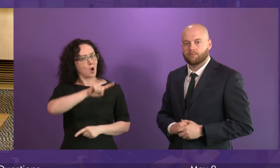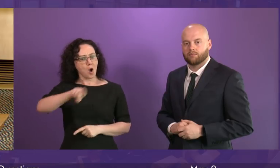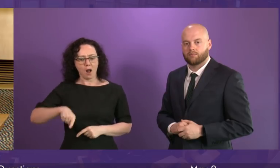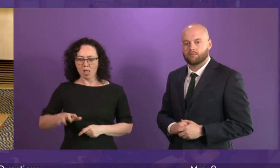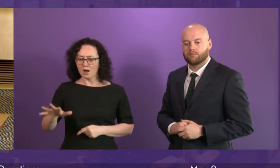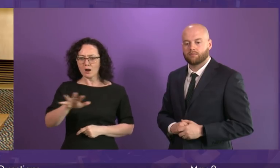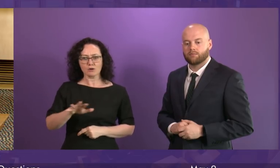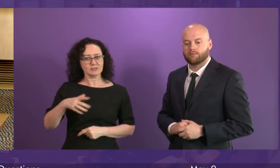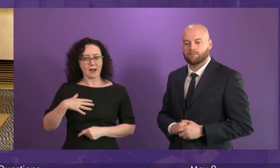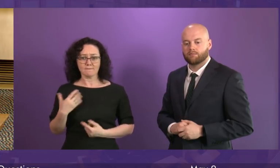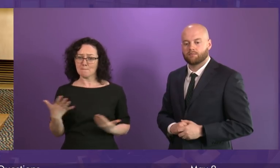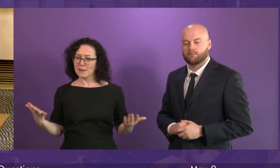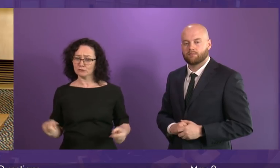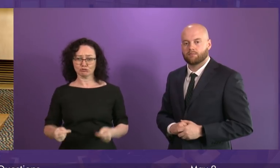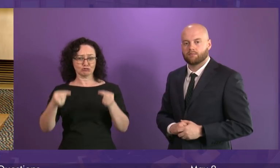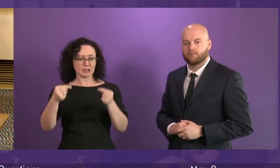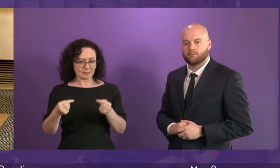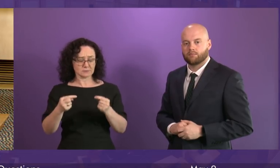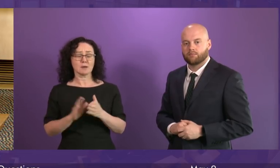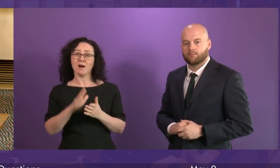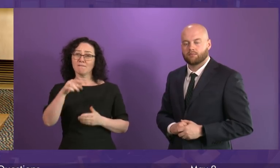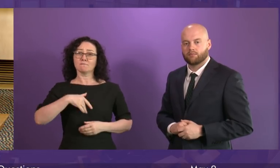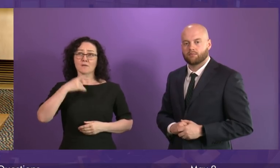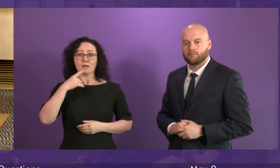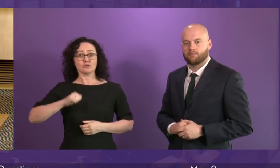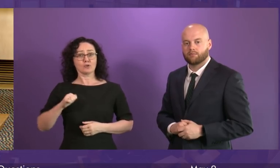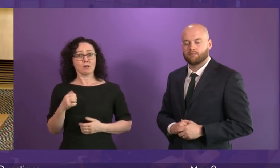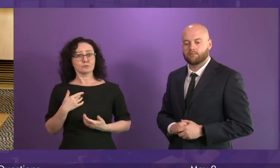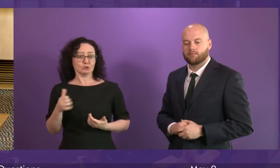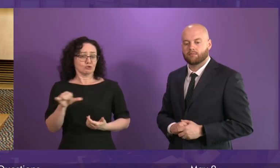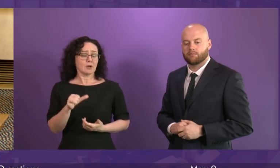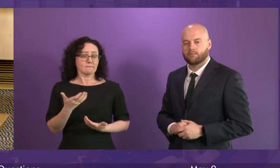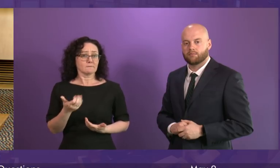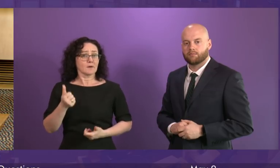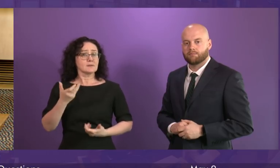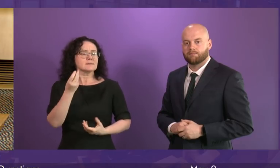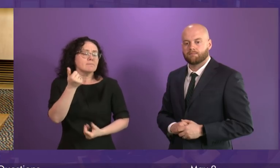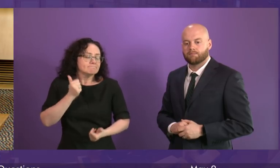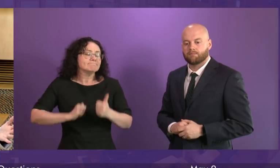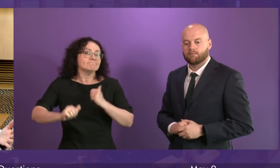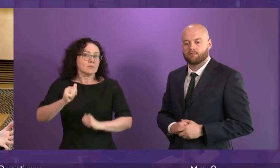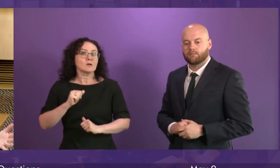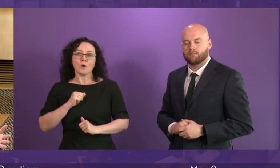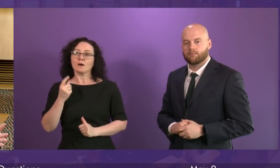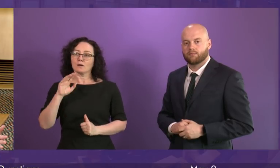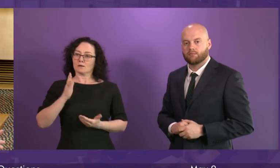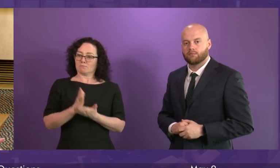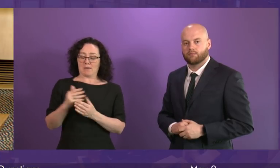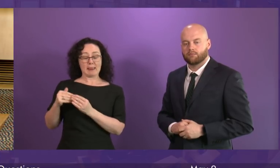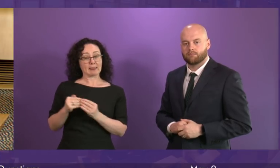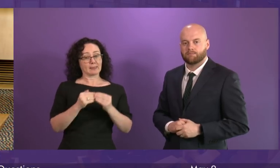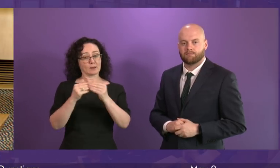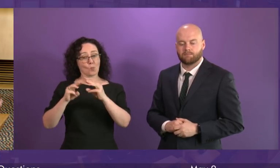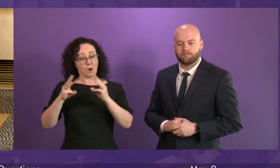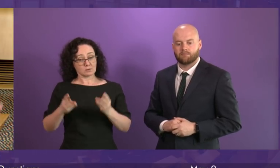some pride and some confidence in the fact that we are already leading the way globally. But that's not enough. We need to, as we've done on climate change,